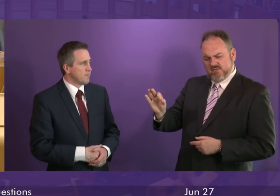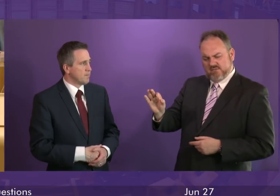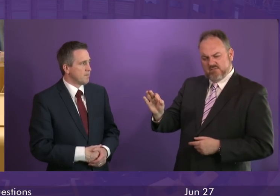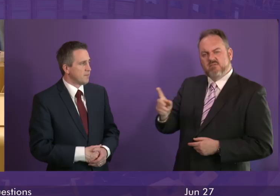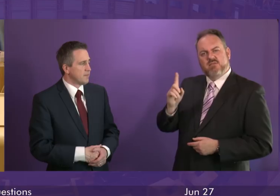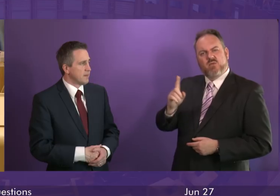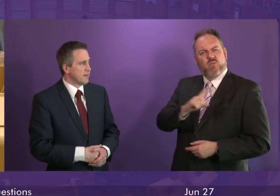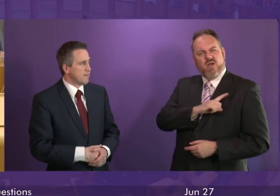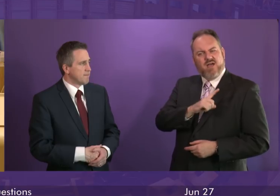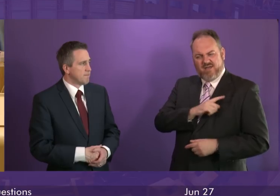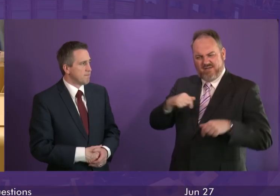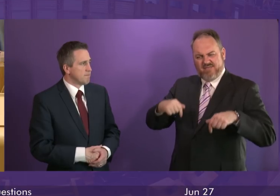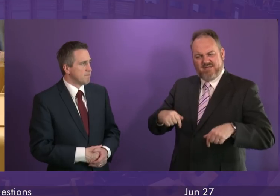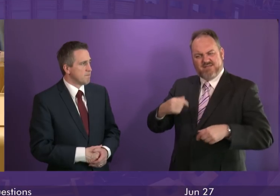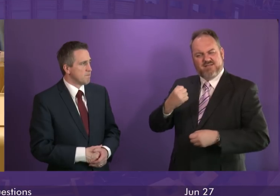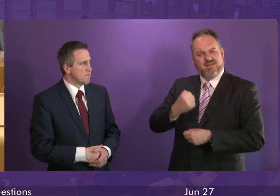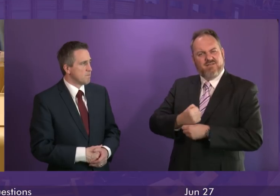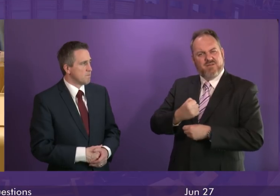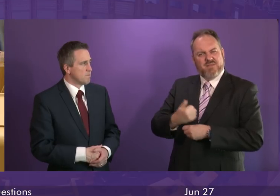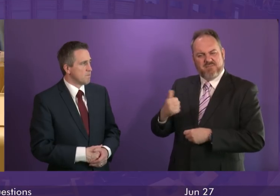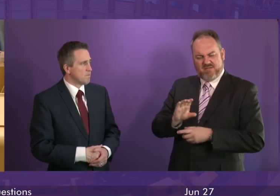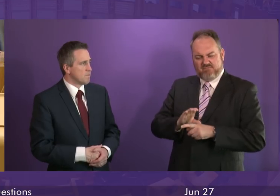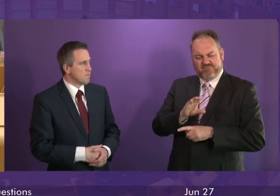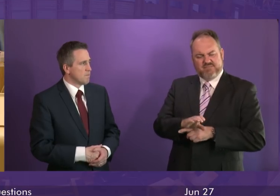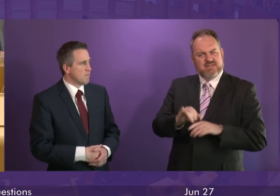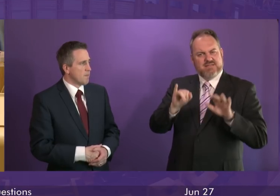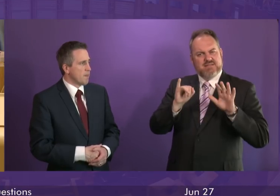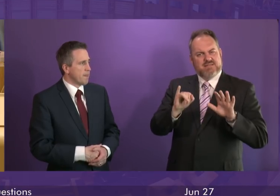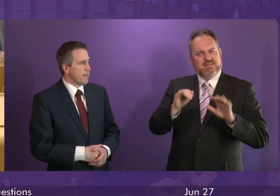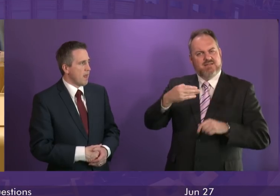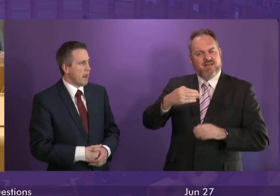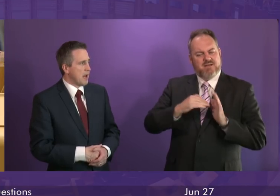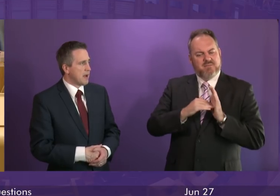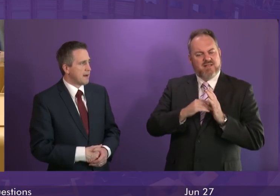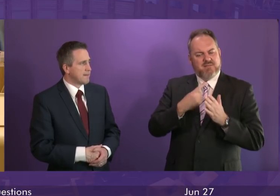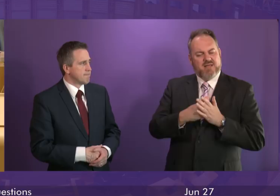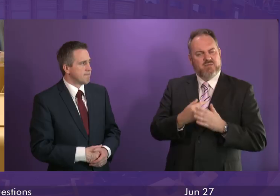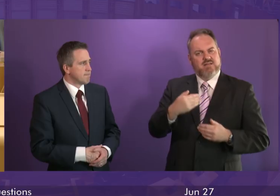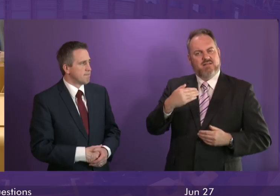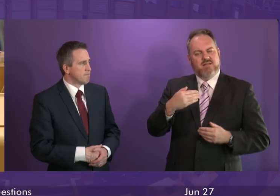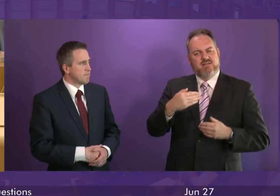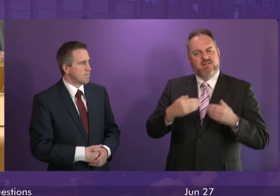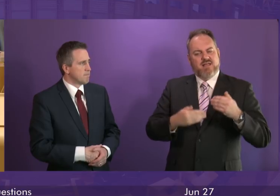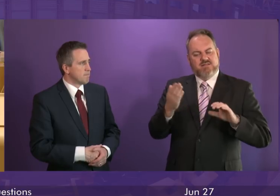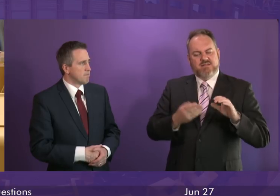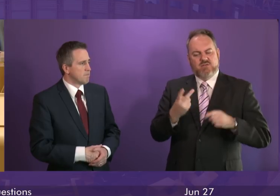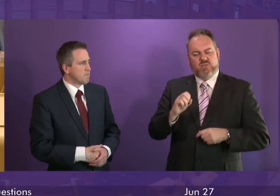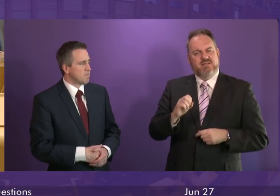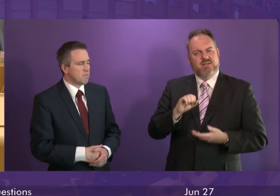why the government did not allocate £69 million in the 1920 Budget from the